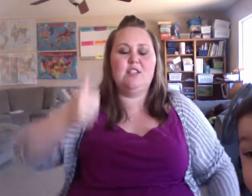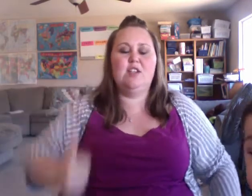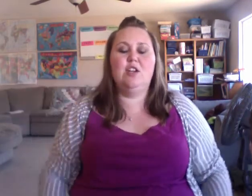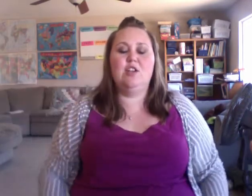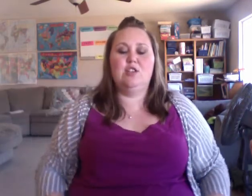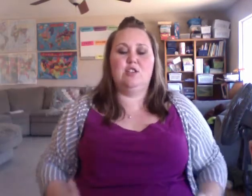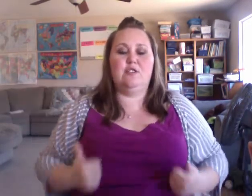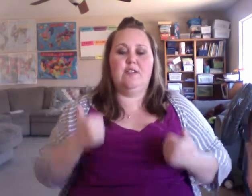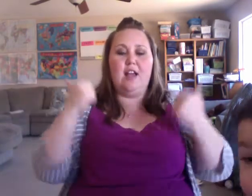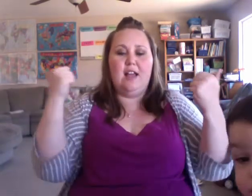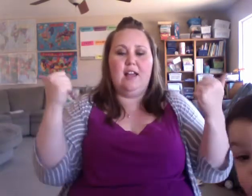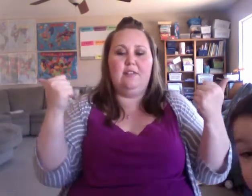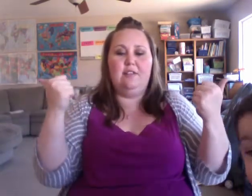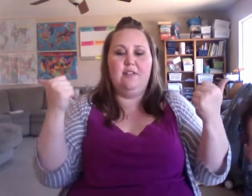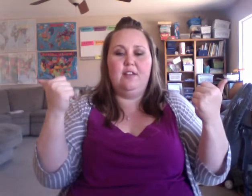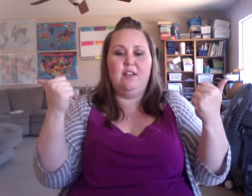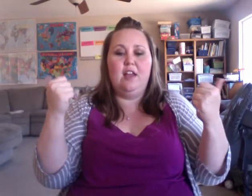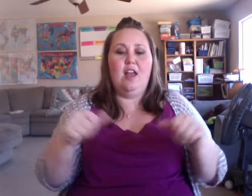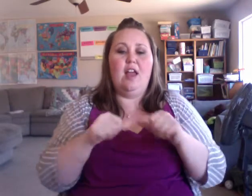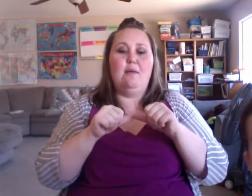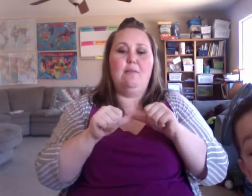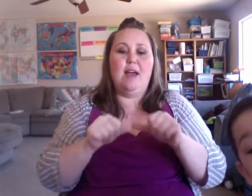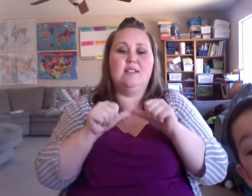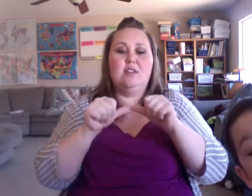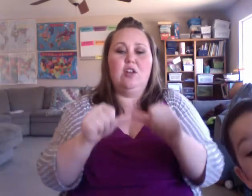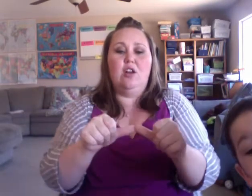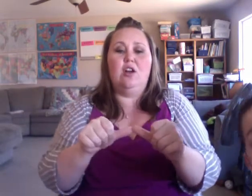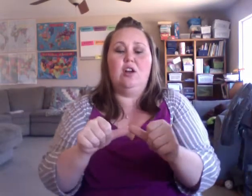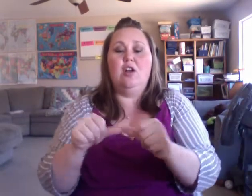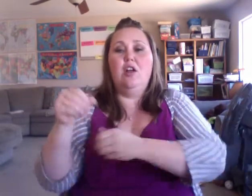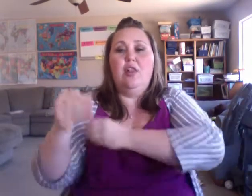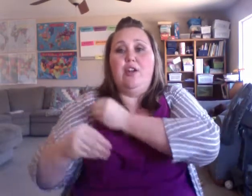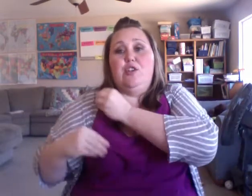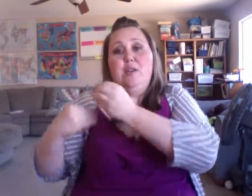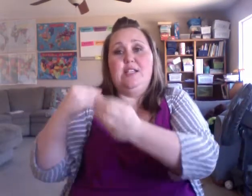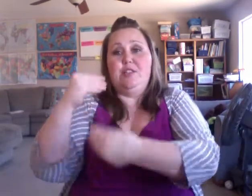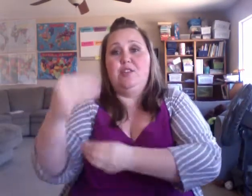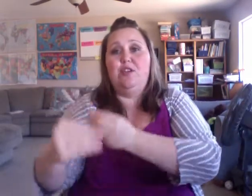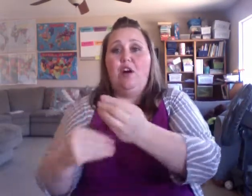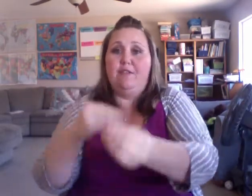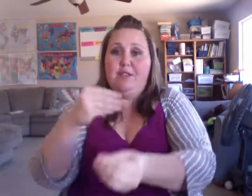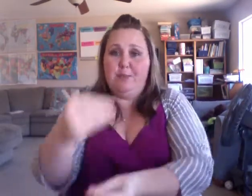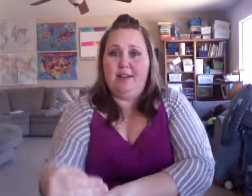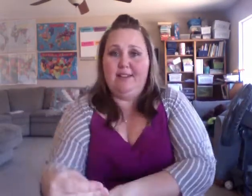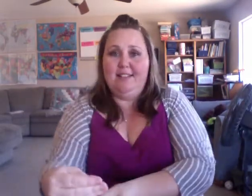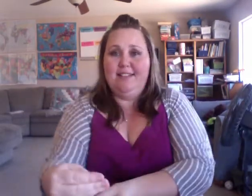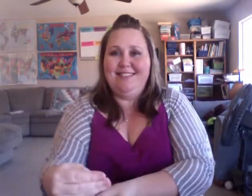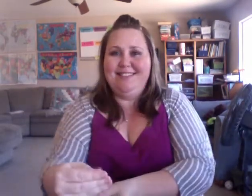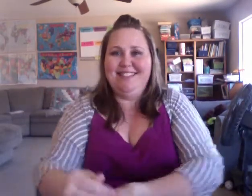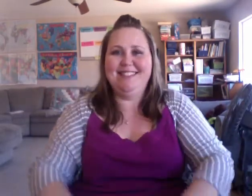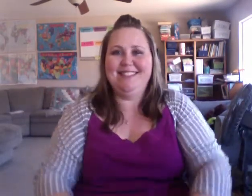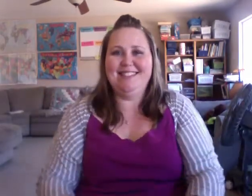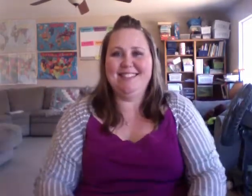survive and pass along their traits to their offspring. going Hollering. This